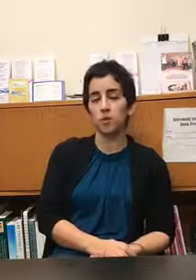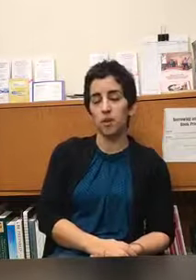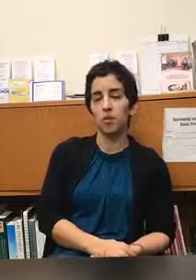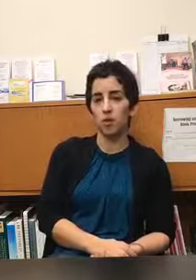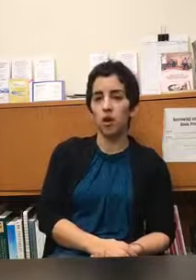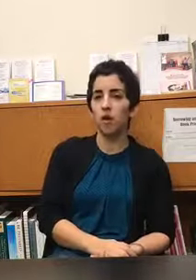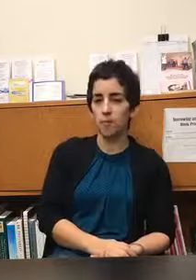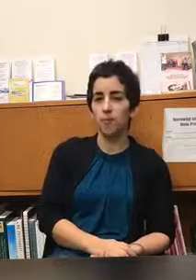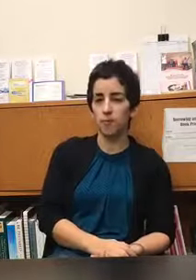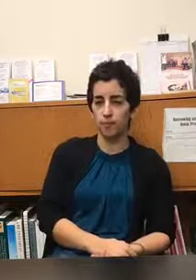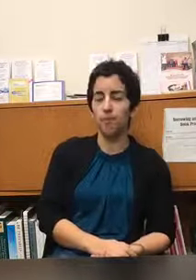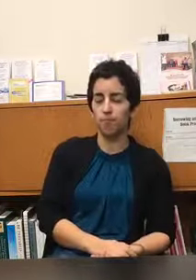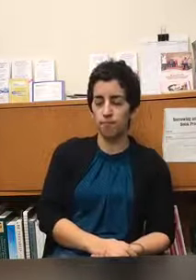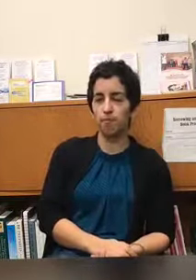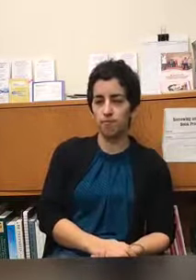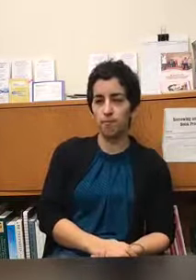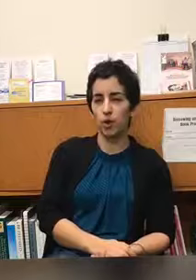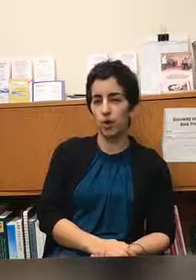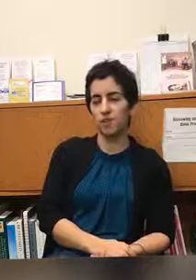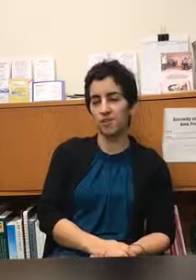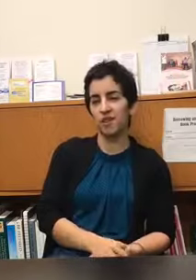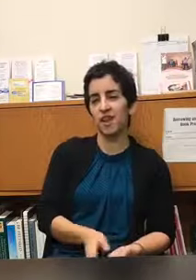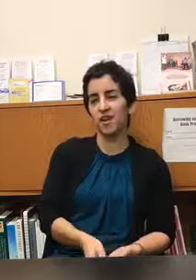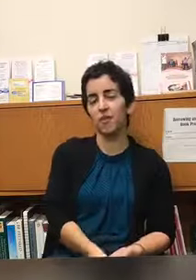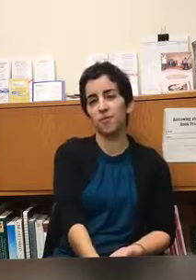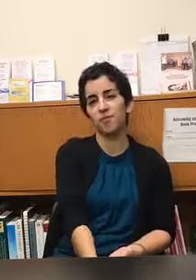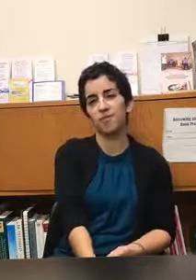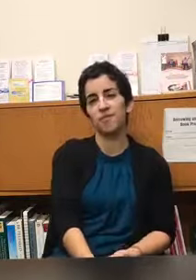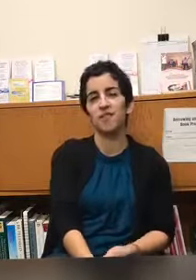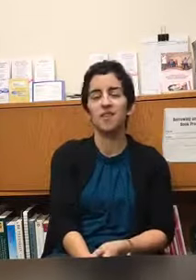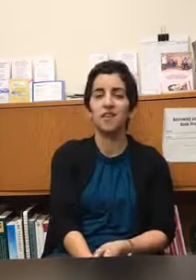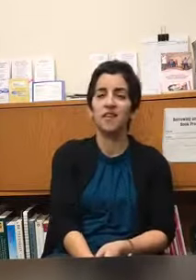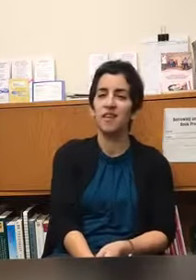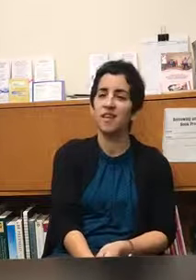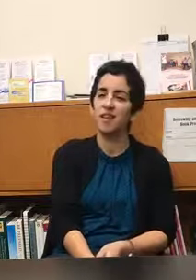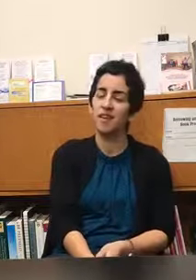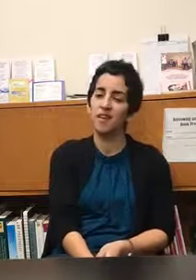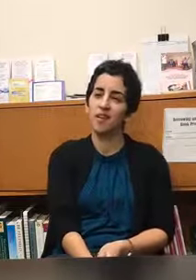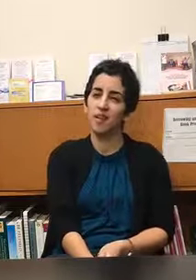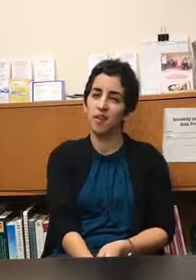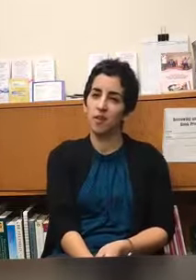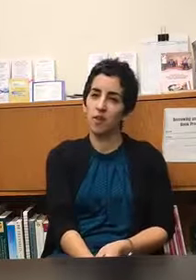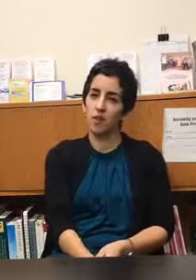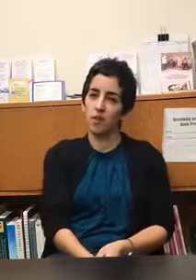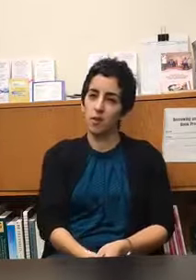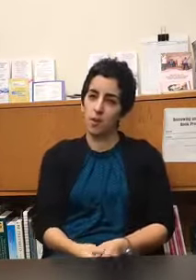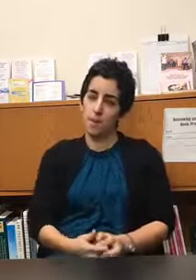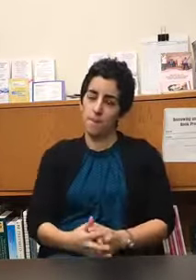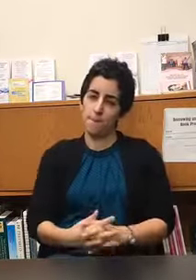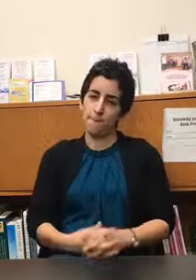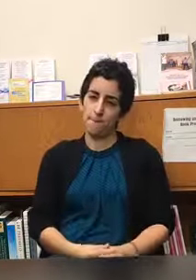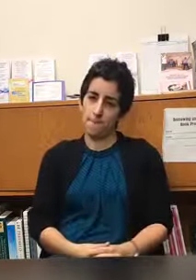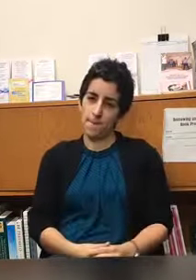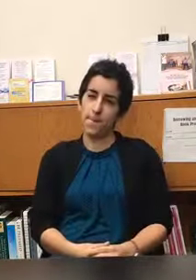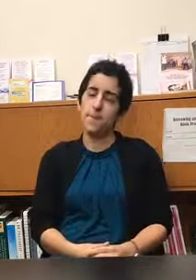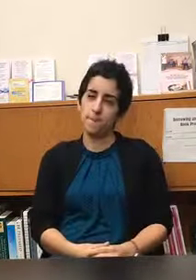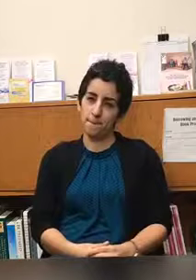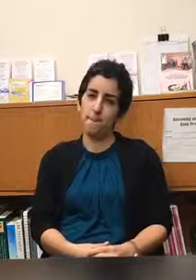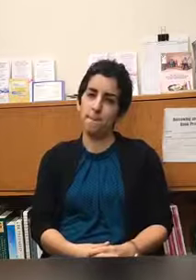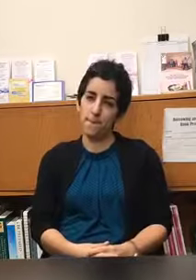what they want to work on great question thank you so you talked a little bit about when you were speaking of mindfulness you were talking